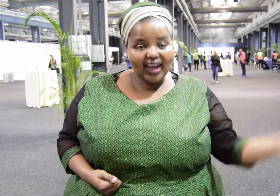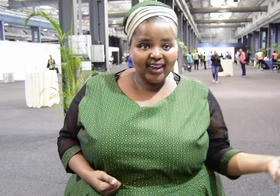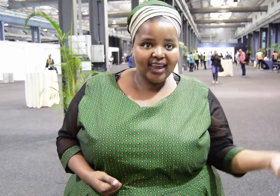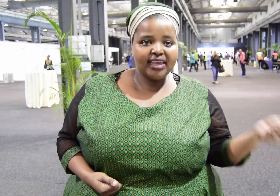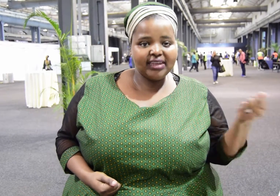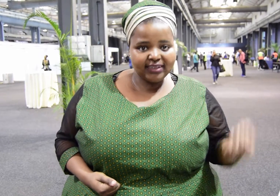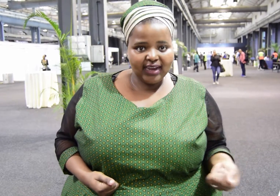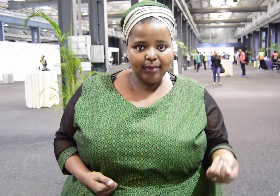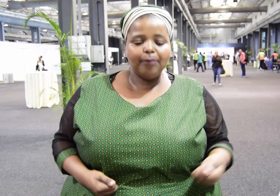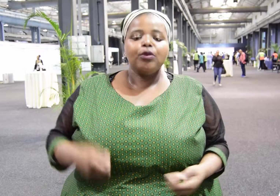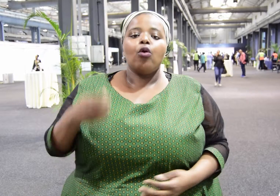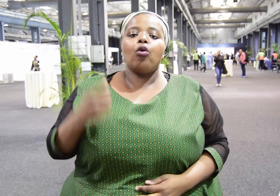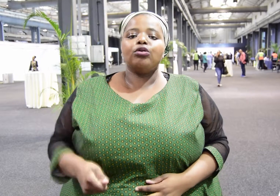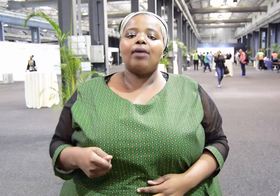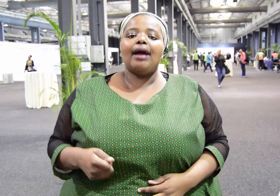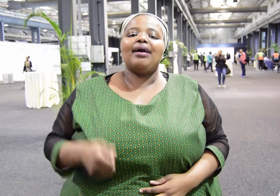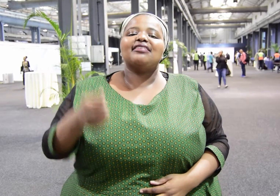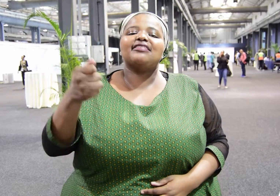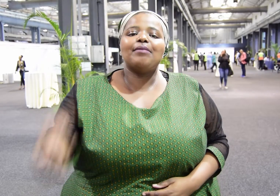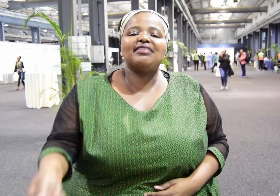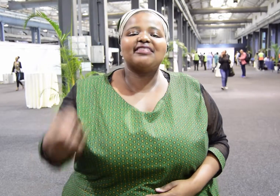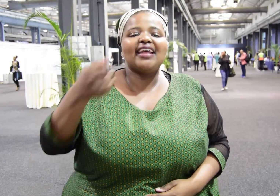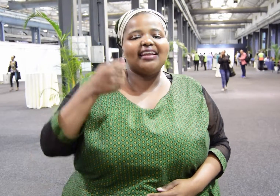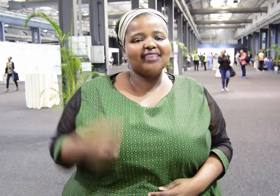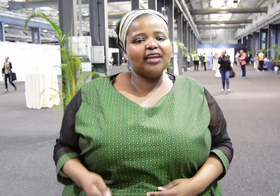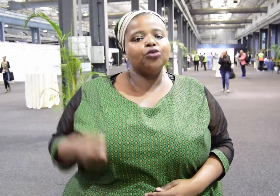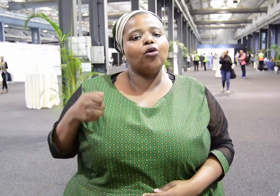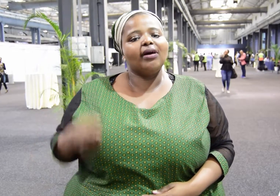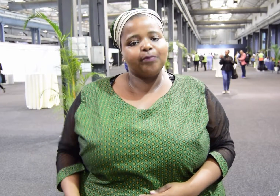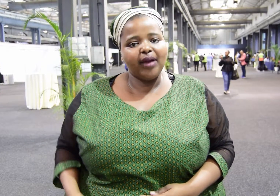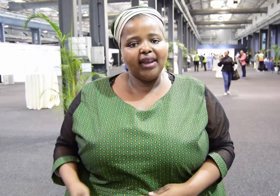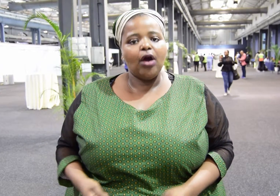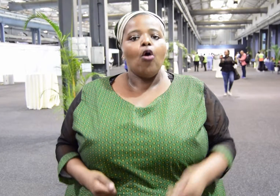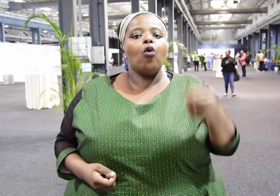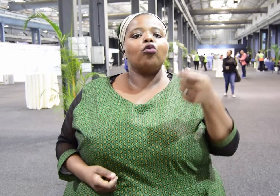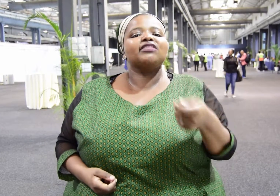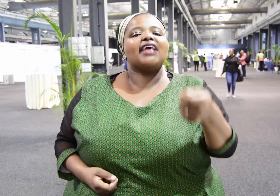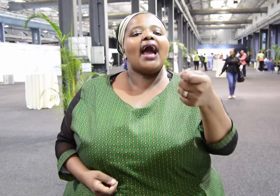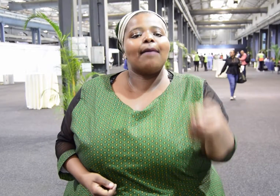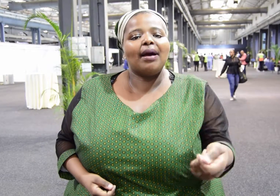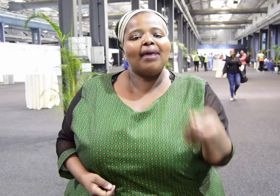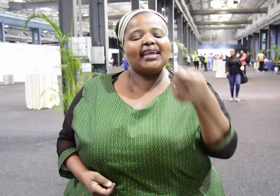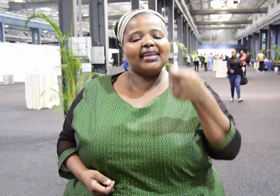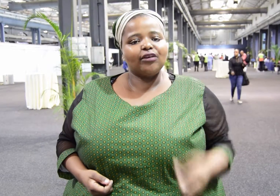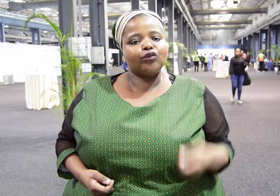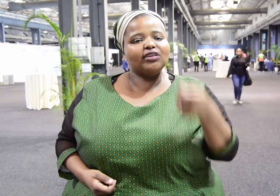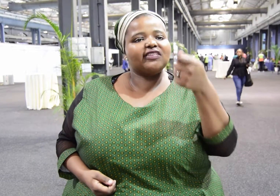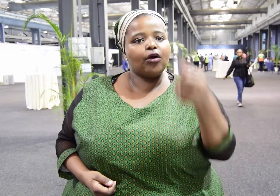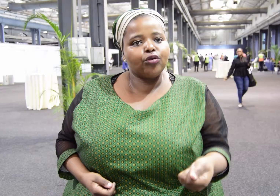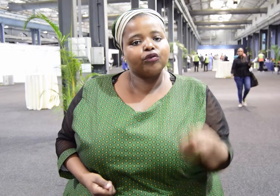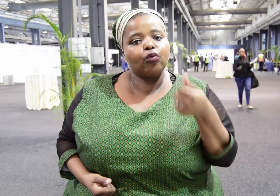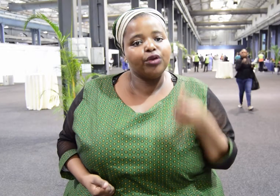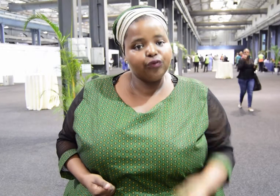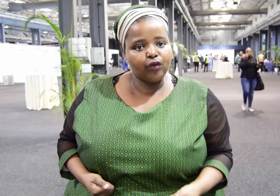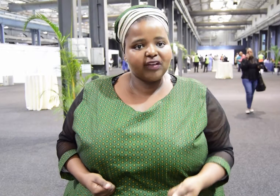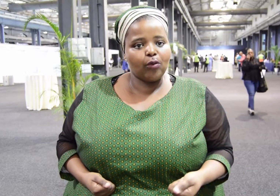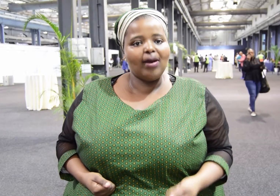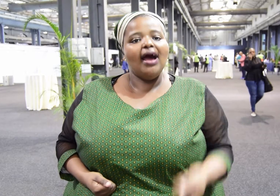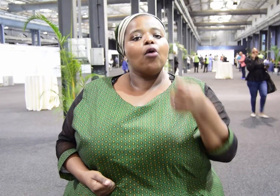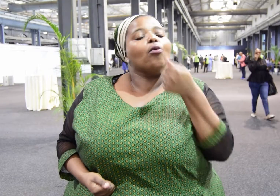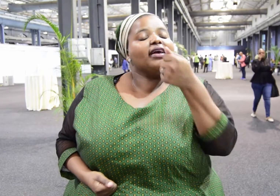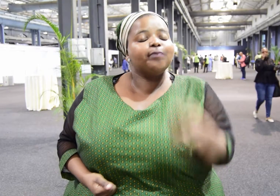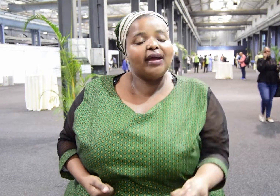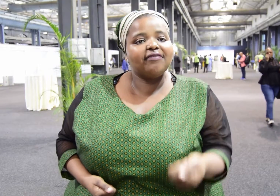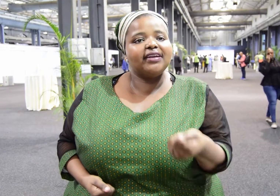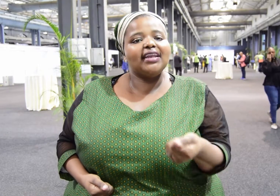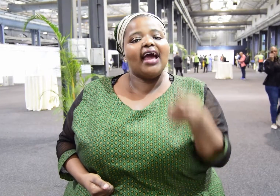But know that we changing our generation